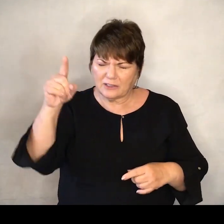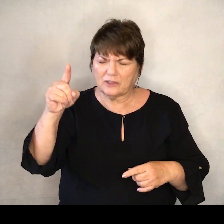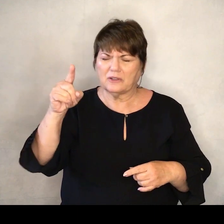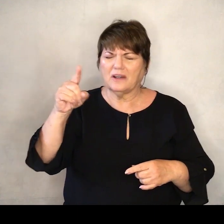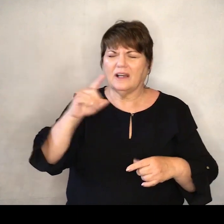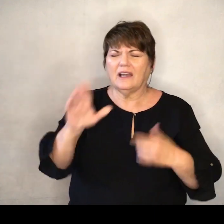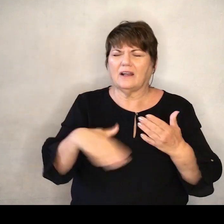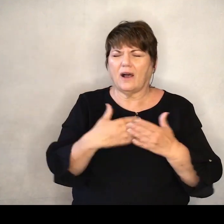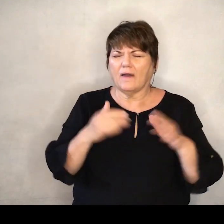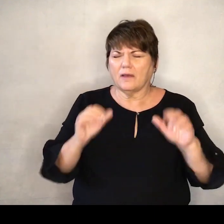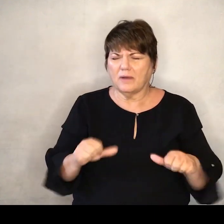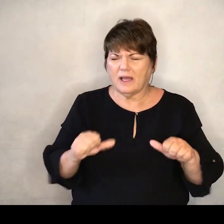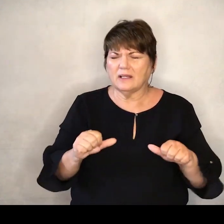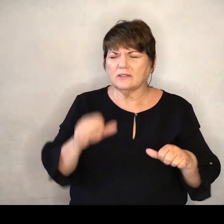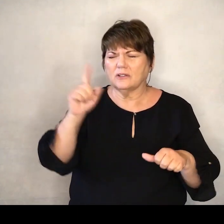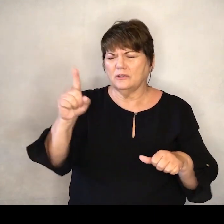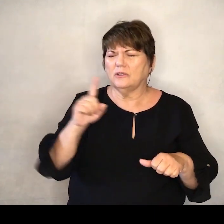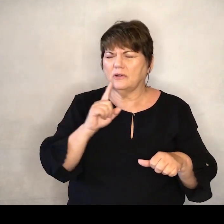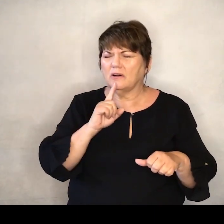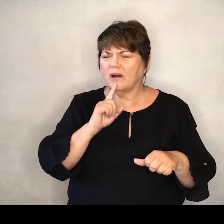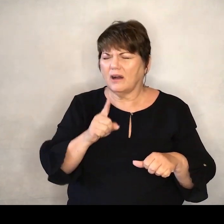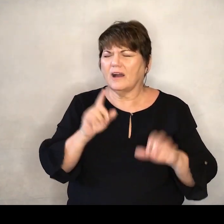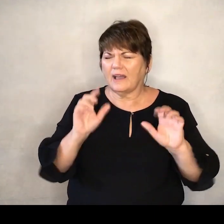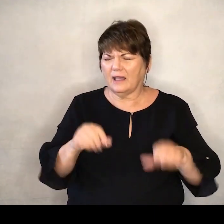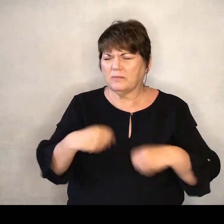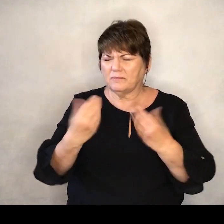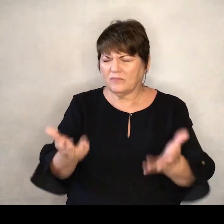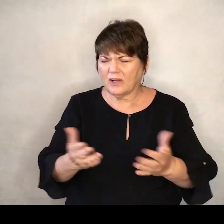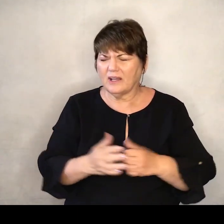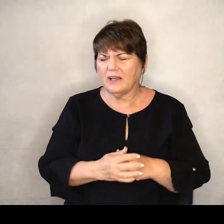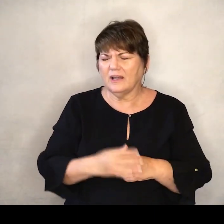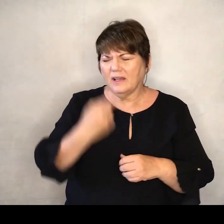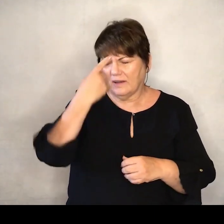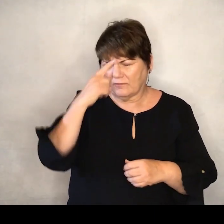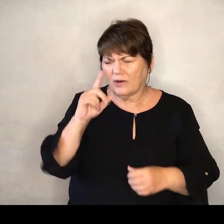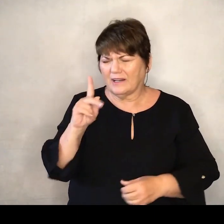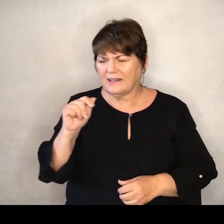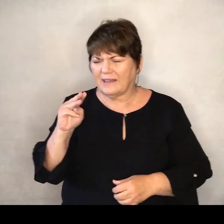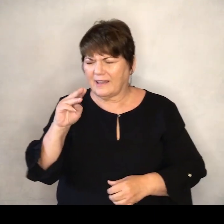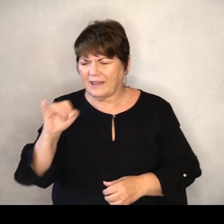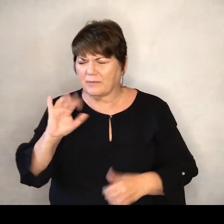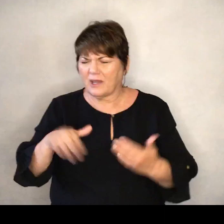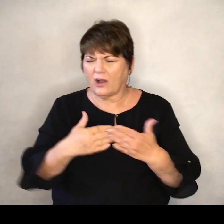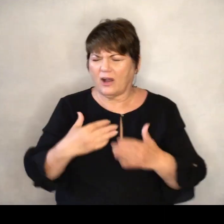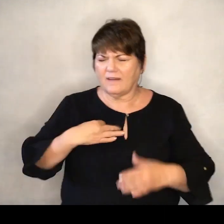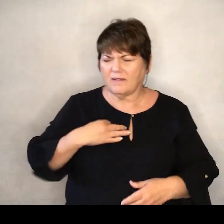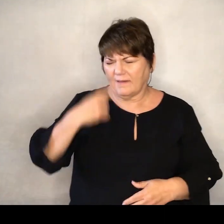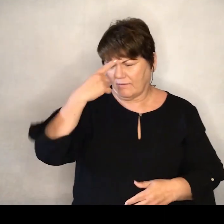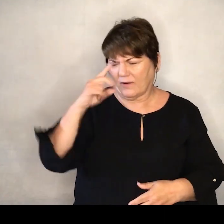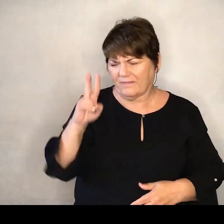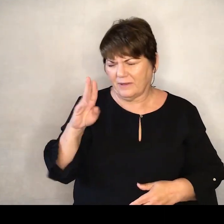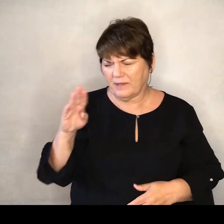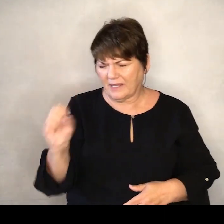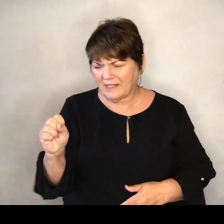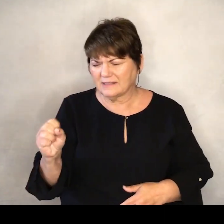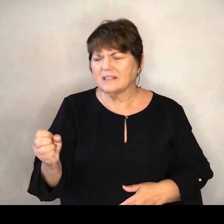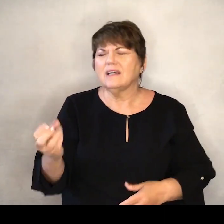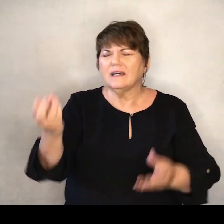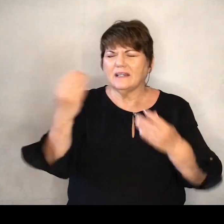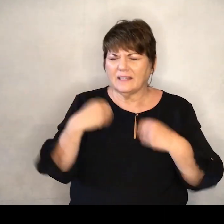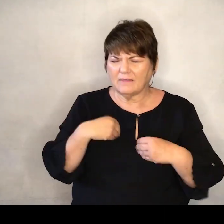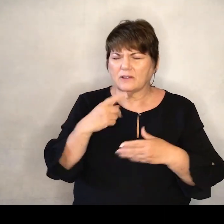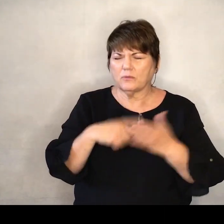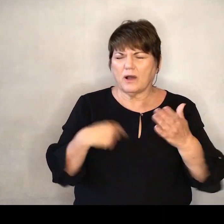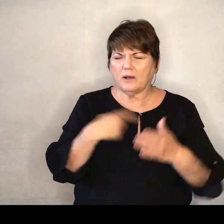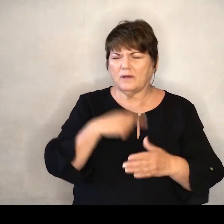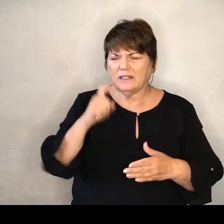possibilities You are so capable of For Ms. Cammie and all the volunteers for VBS Give us the tools we need